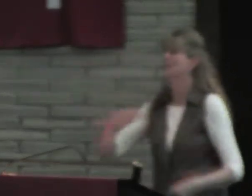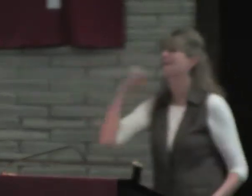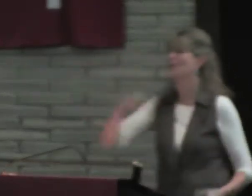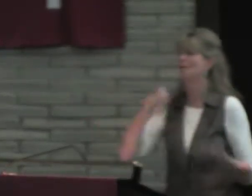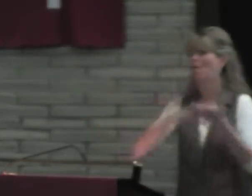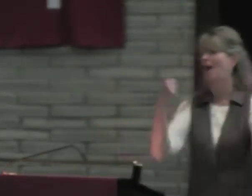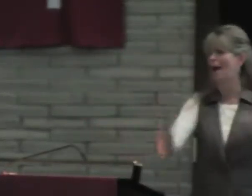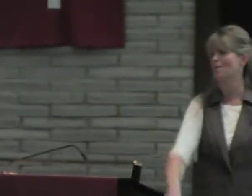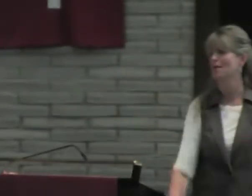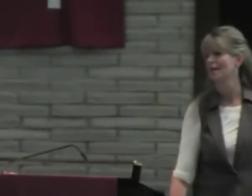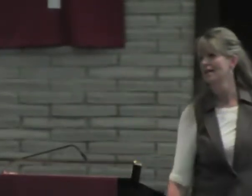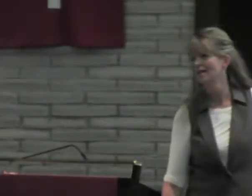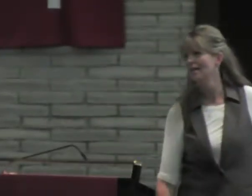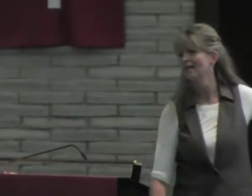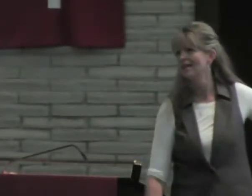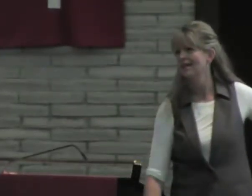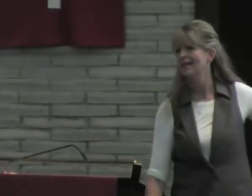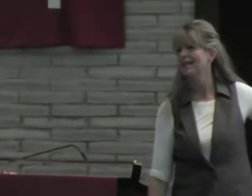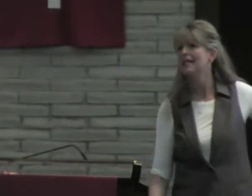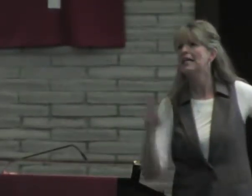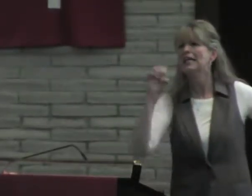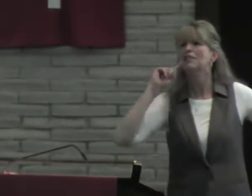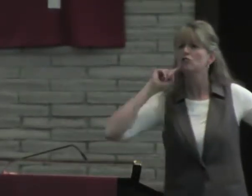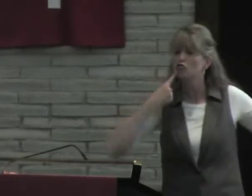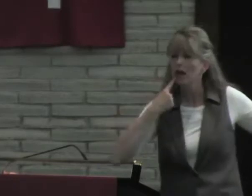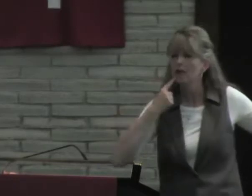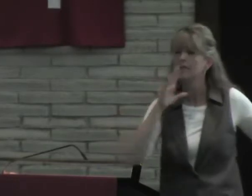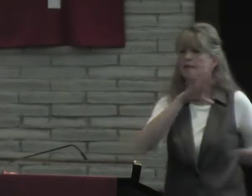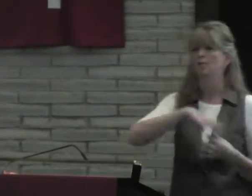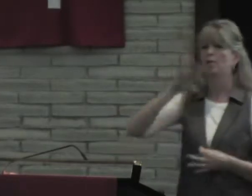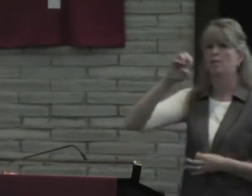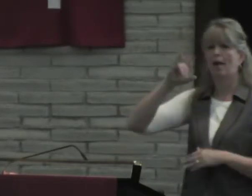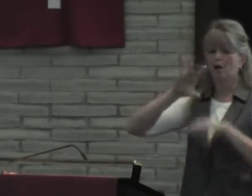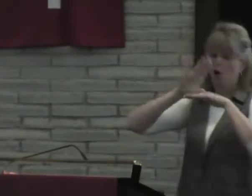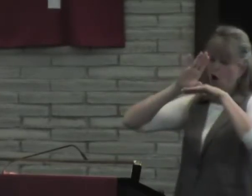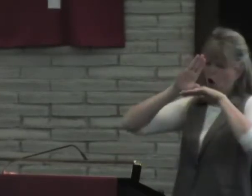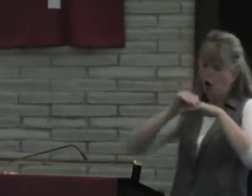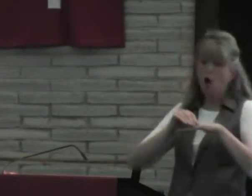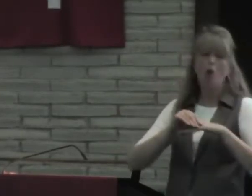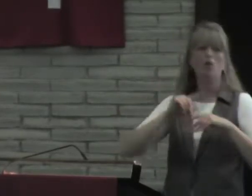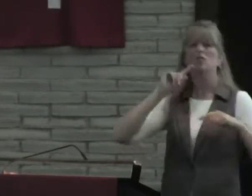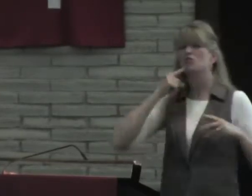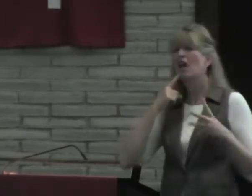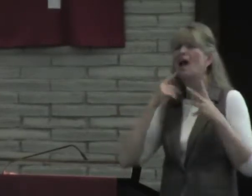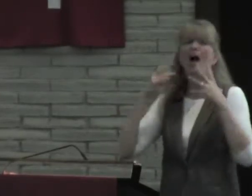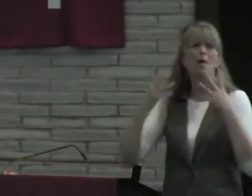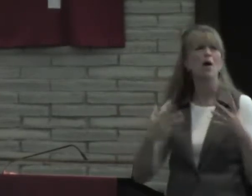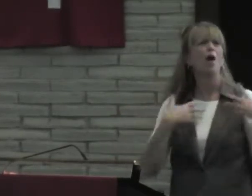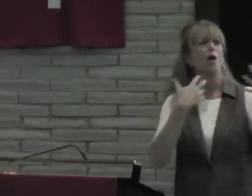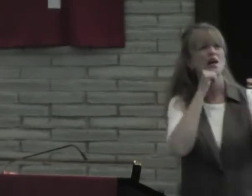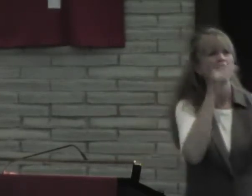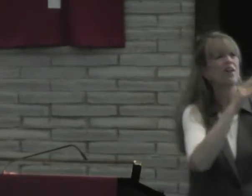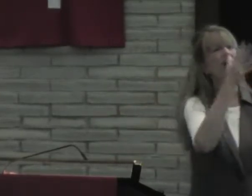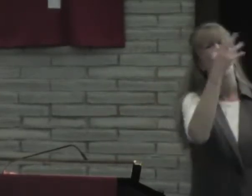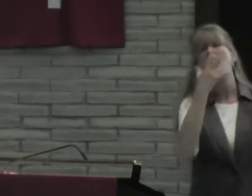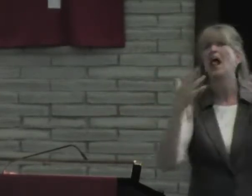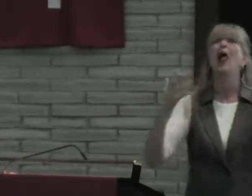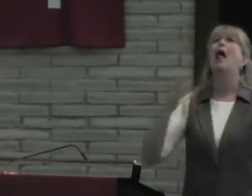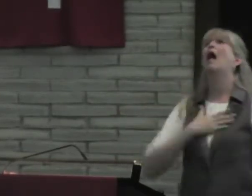What happened? Tell me what happened. What happened? He's jealous. His spiritual battery is low. He's jealous. He wants all